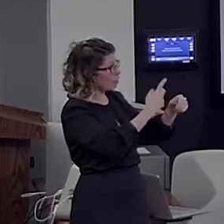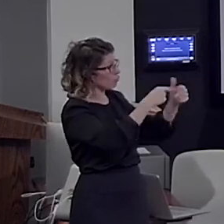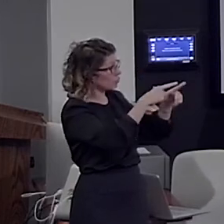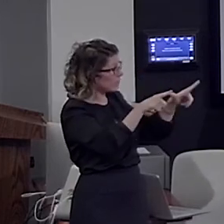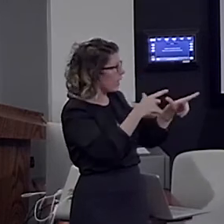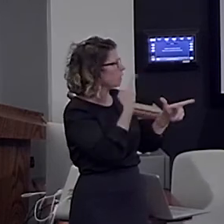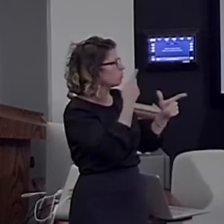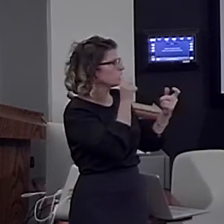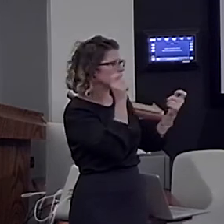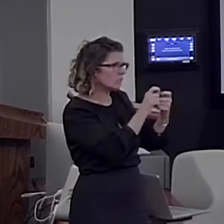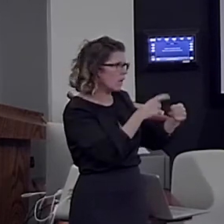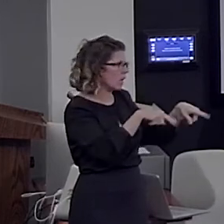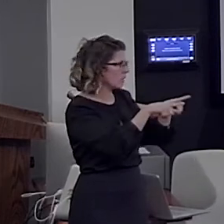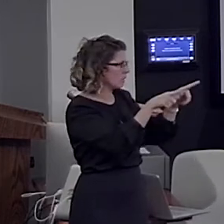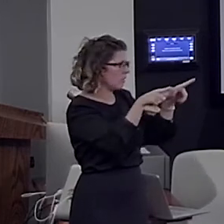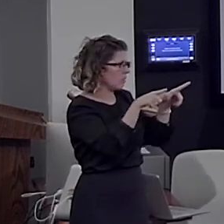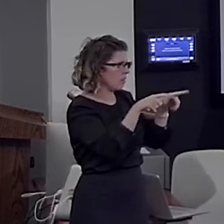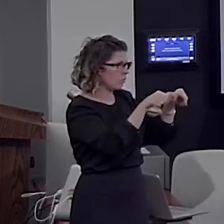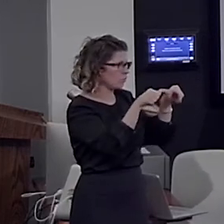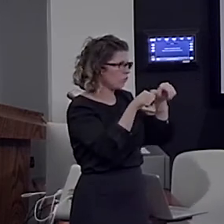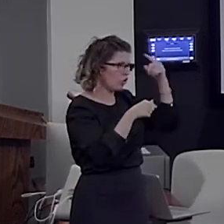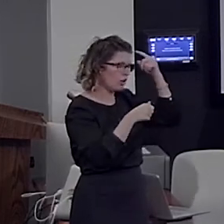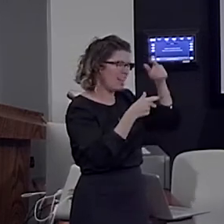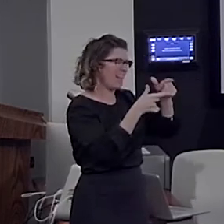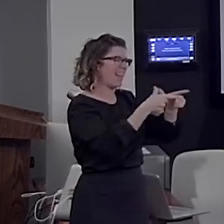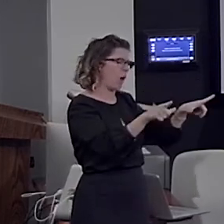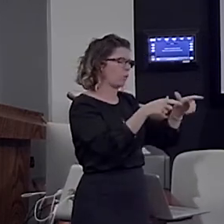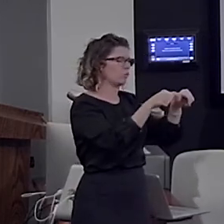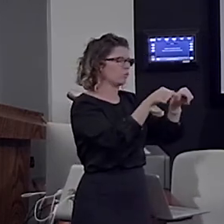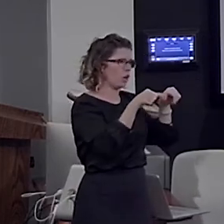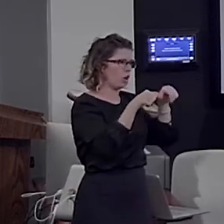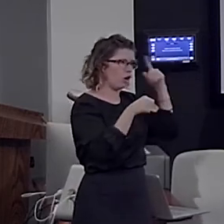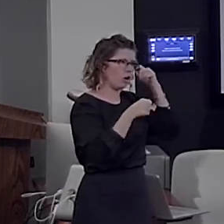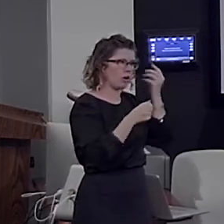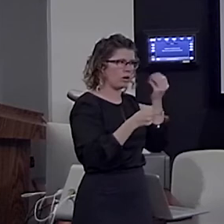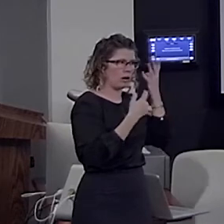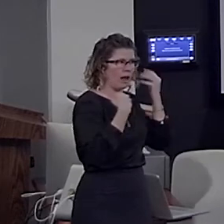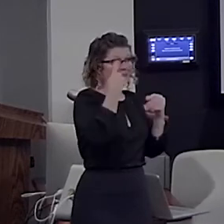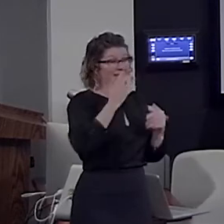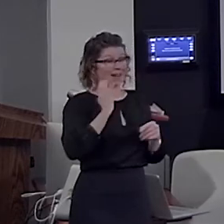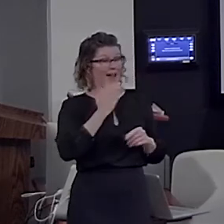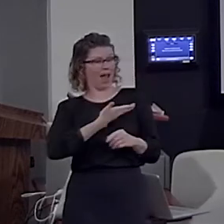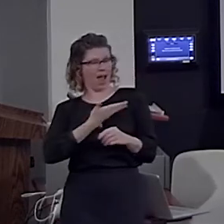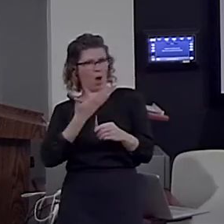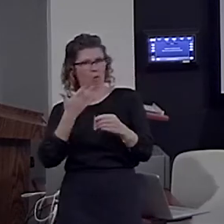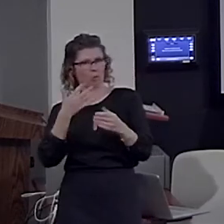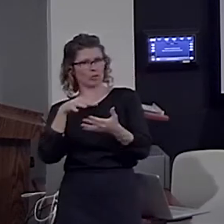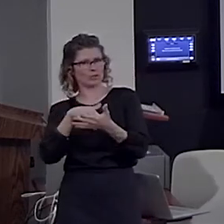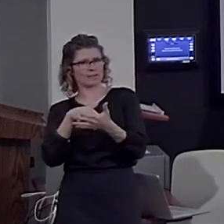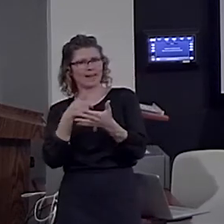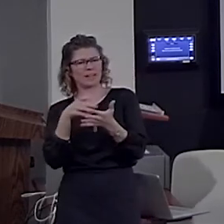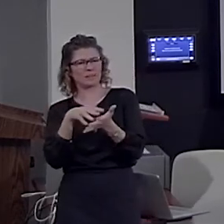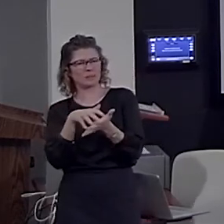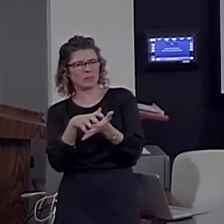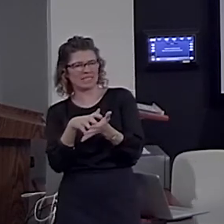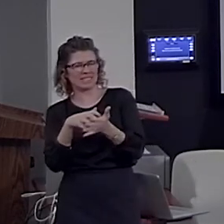once again. And, I think our stimulus was a bit impoverished, maybe explaining why we get these slightly smaller effects.